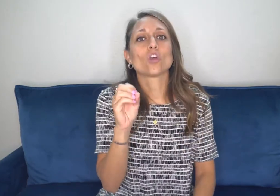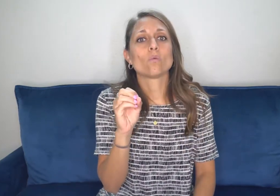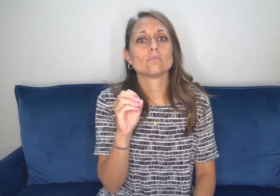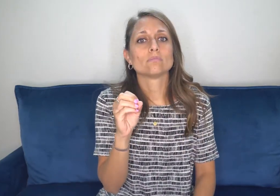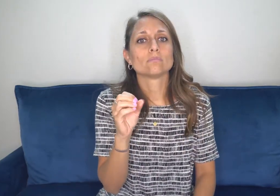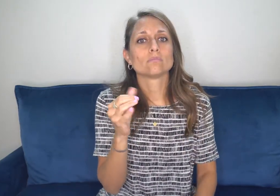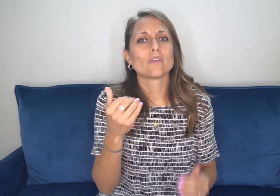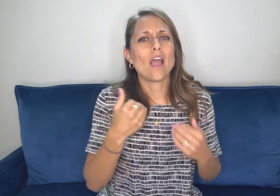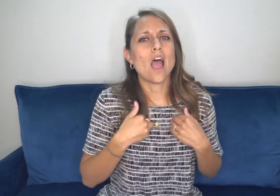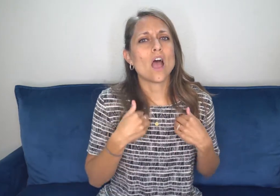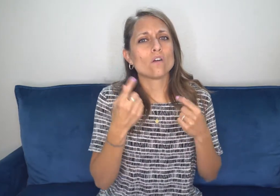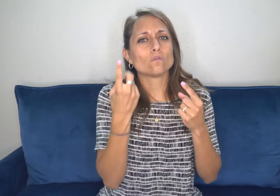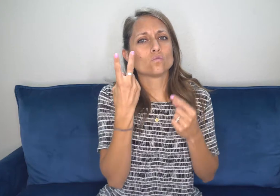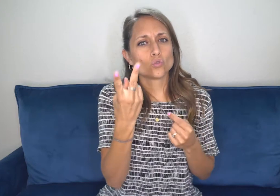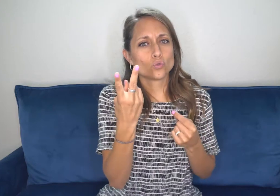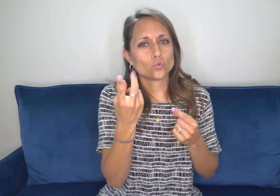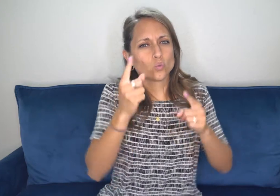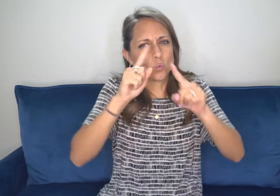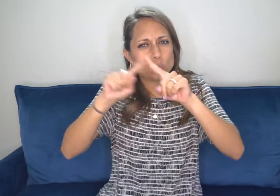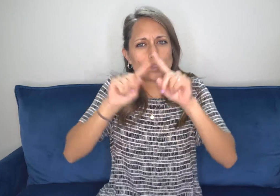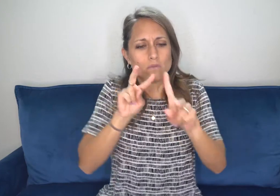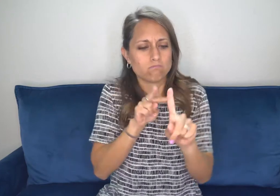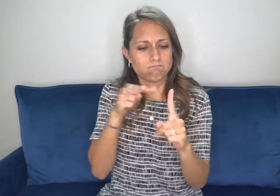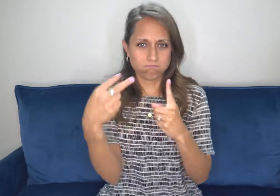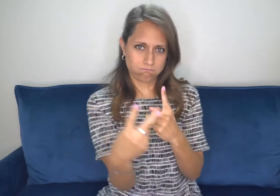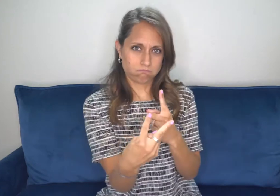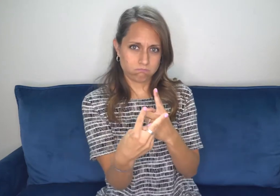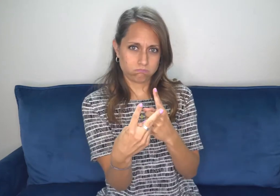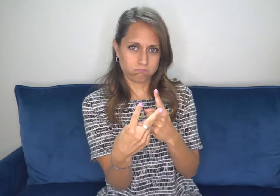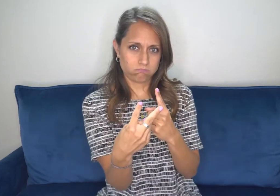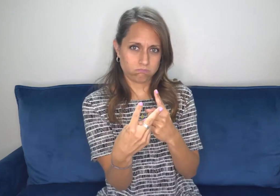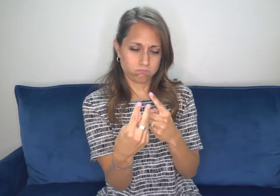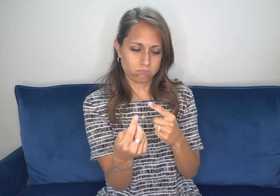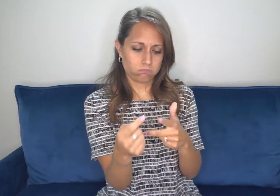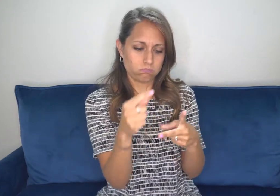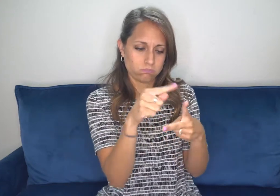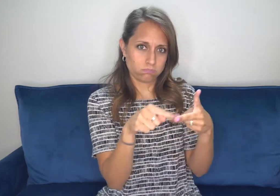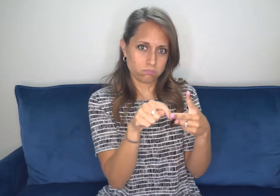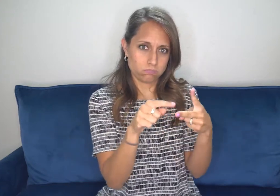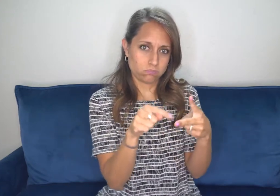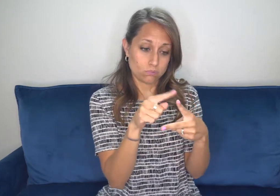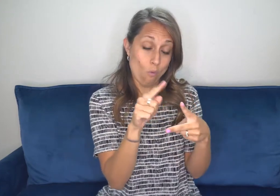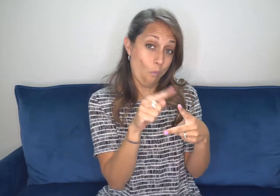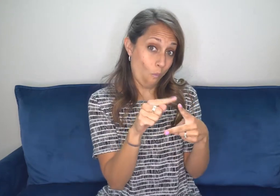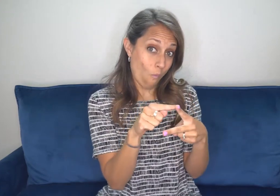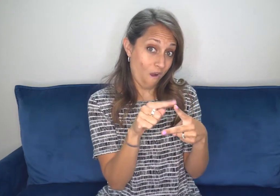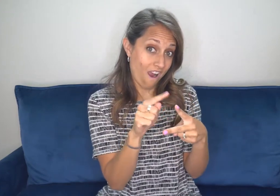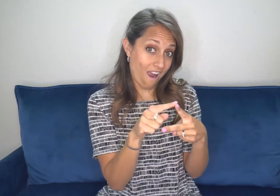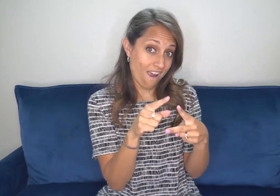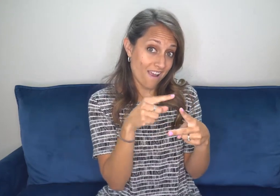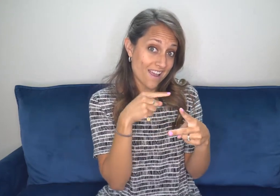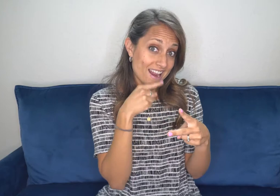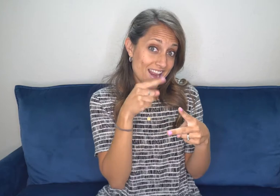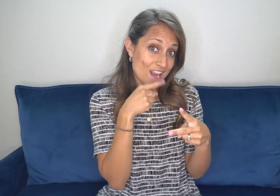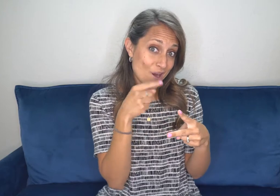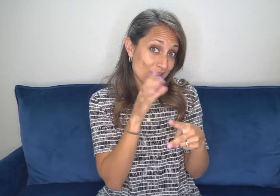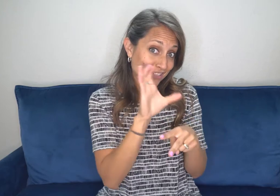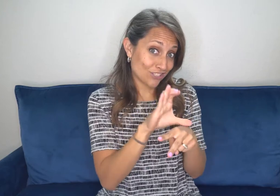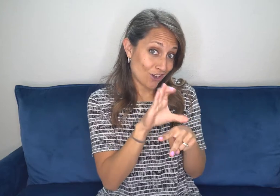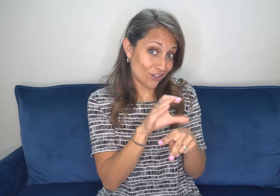And I have two different perspectives to share. And one's going to be for the hearing church. So that's for